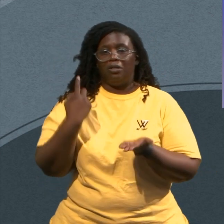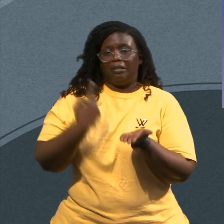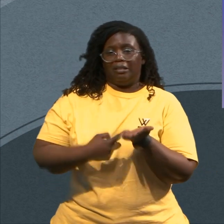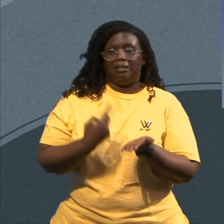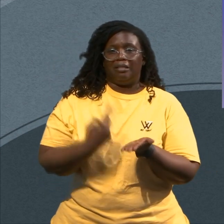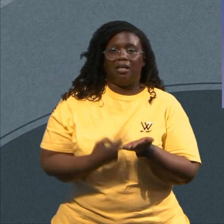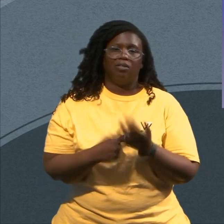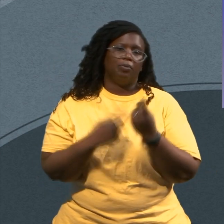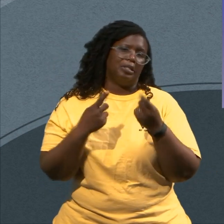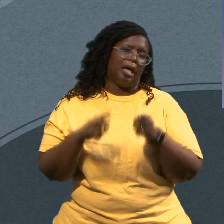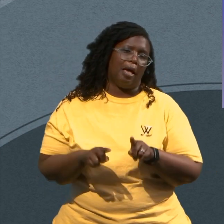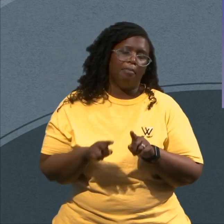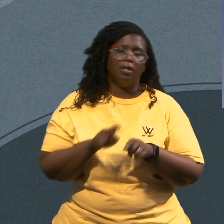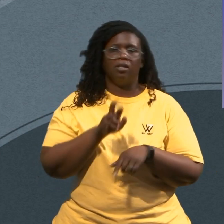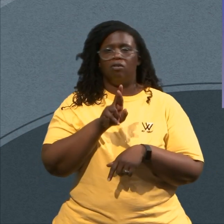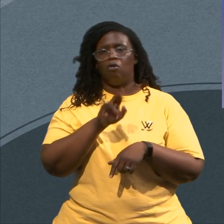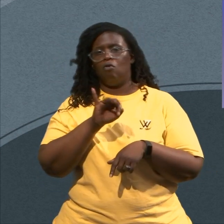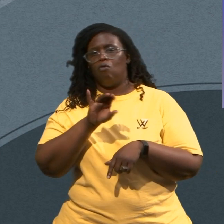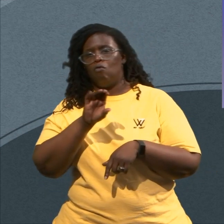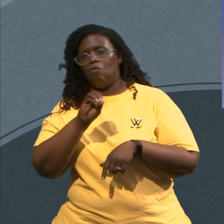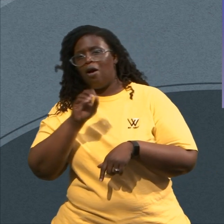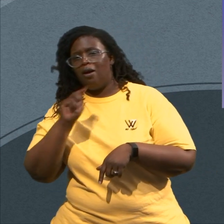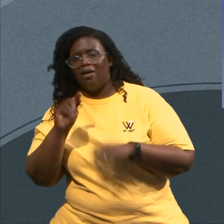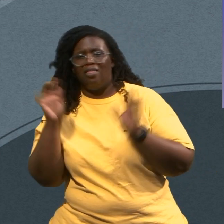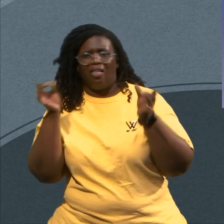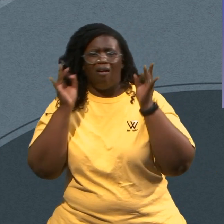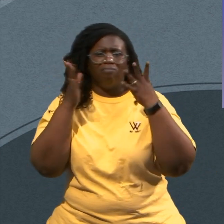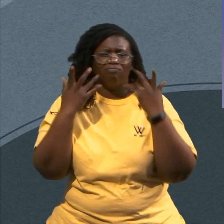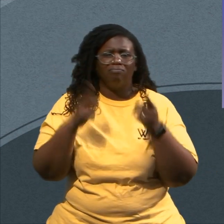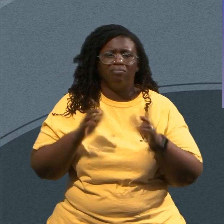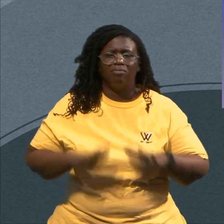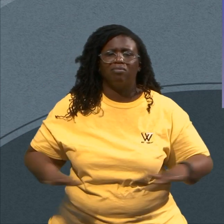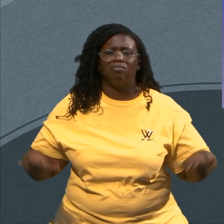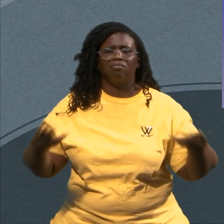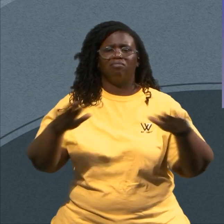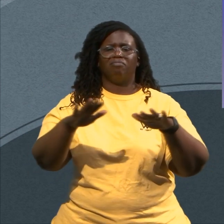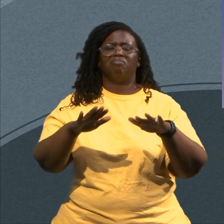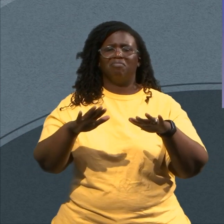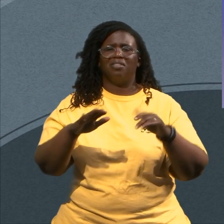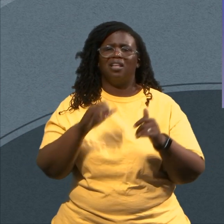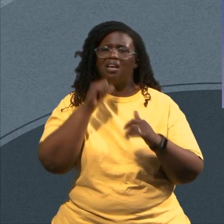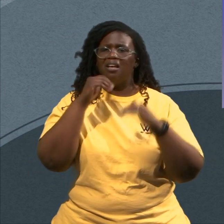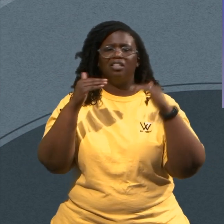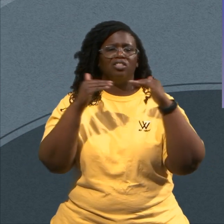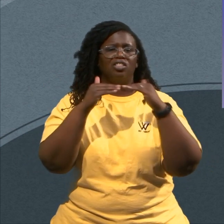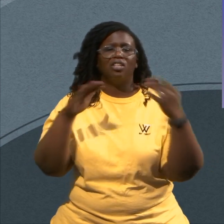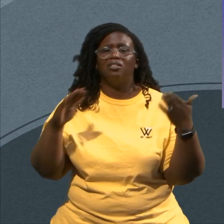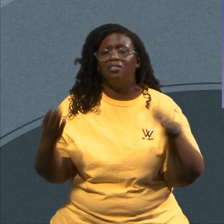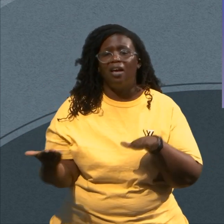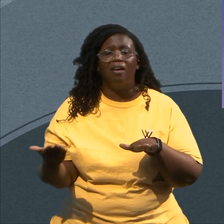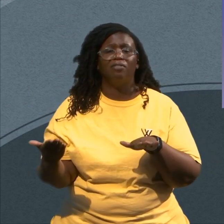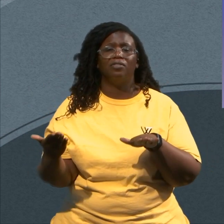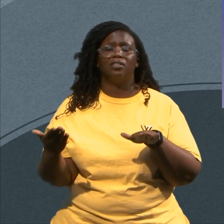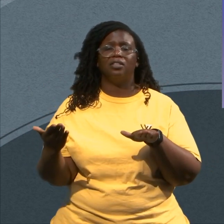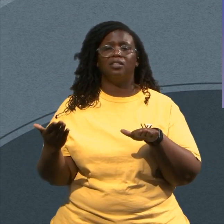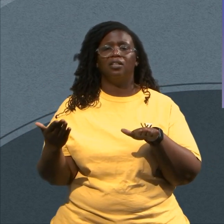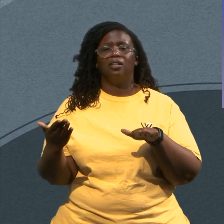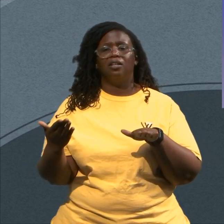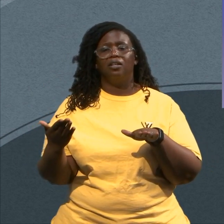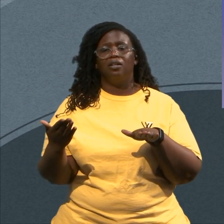the violence And the looting And the unjust deaths But if it's alright with y'all I'm going